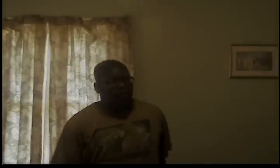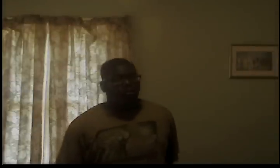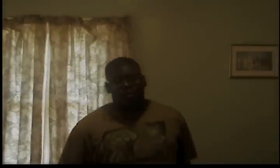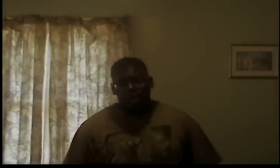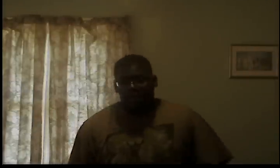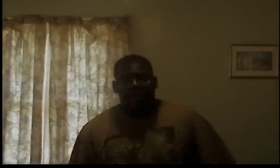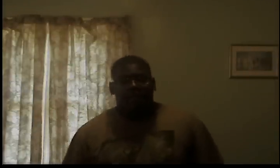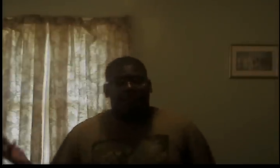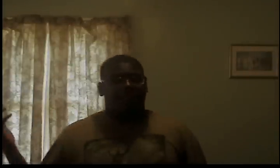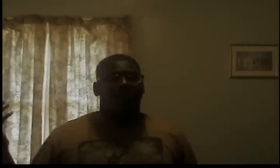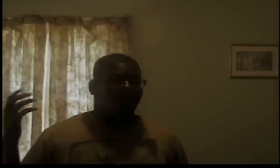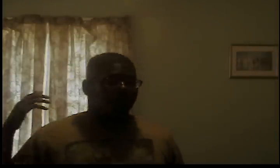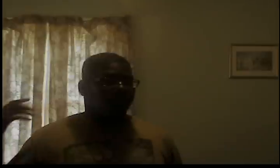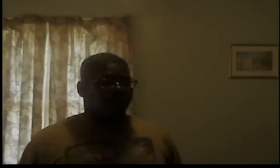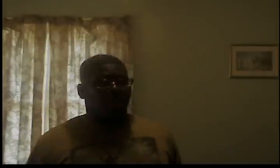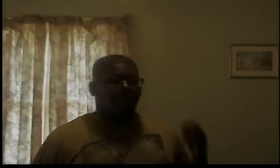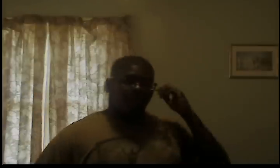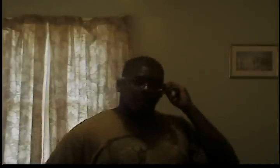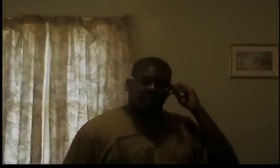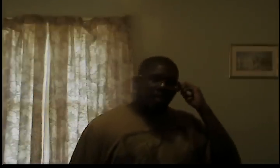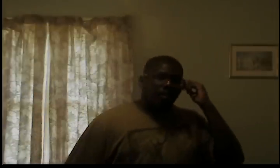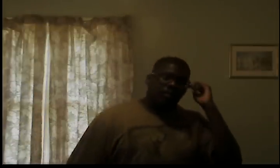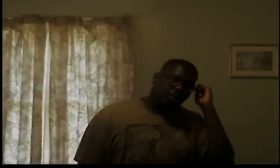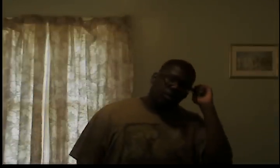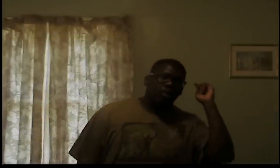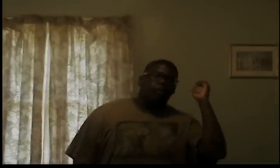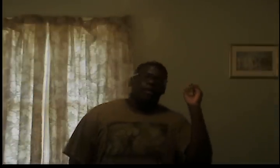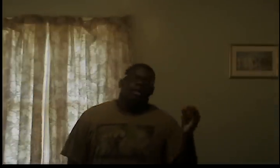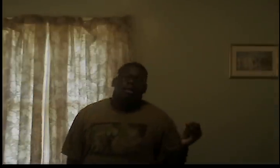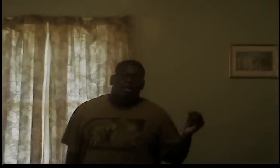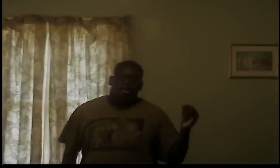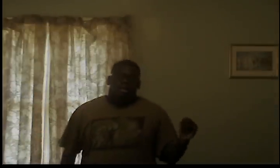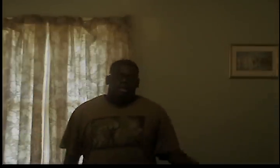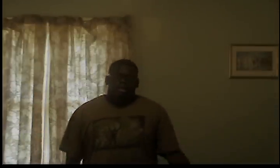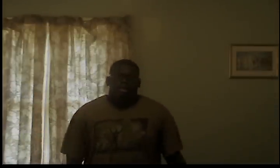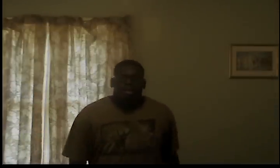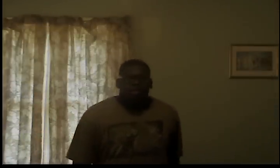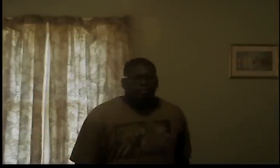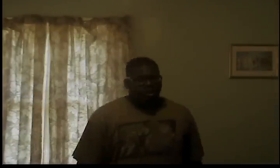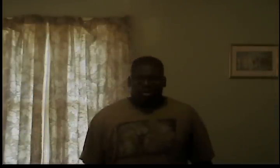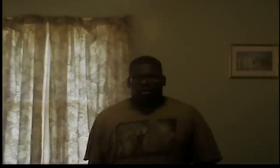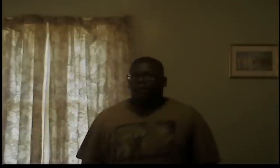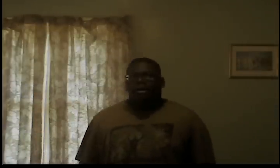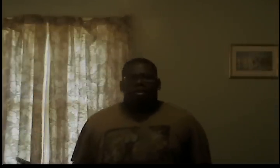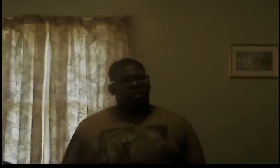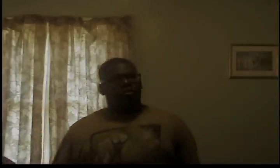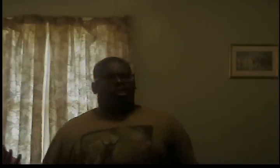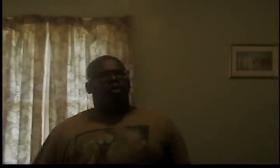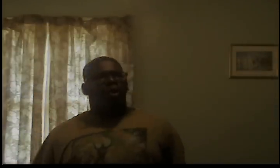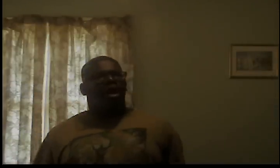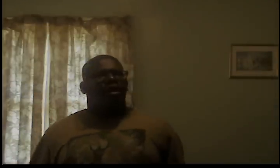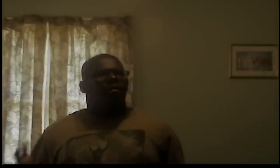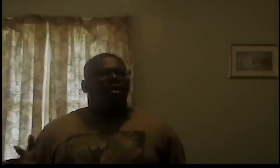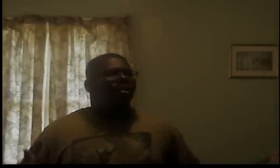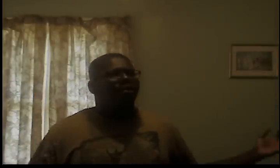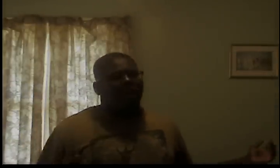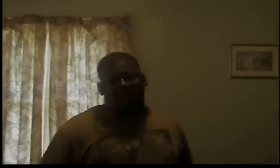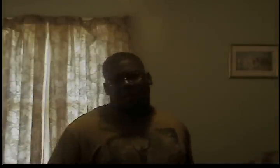food for lunch I had to pay money for lunch which is stupid because in effect the school is required why would you have to